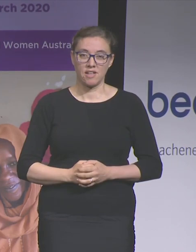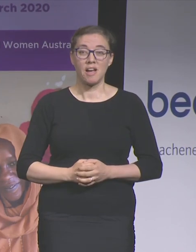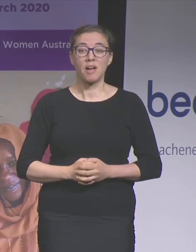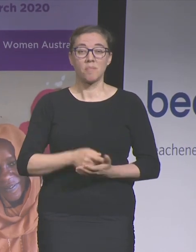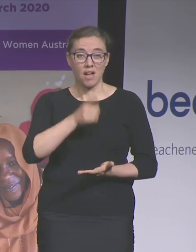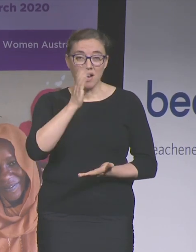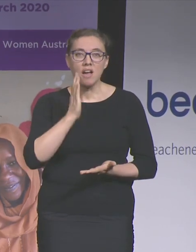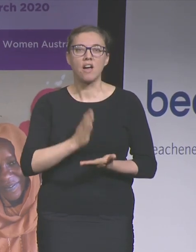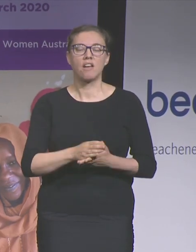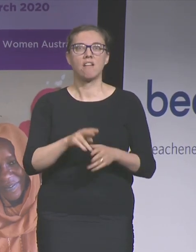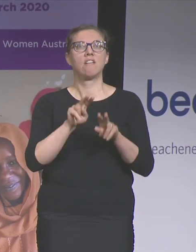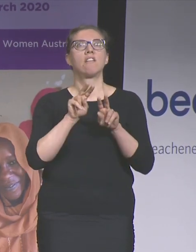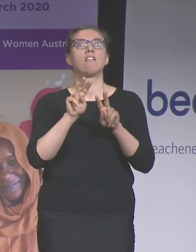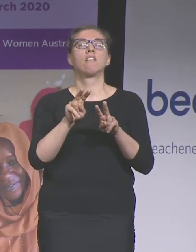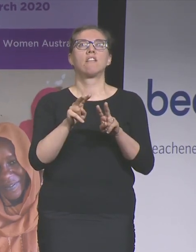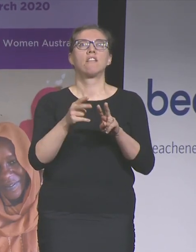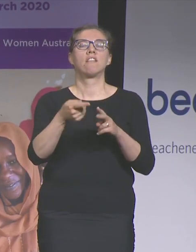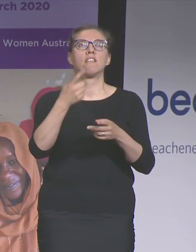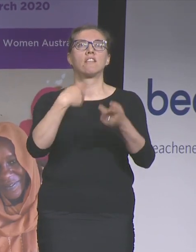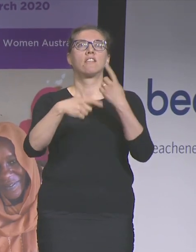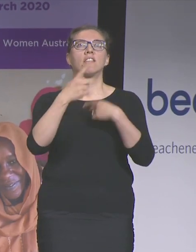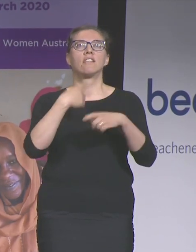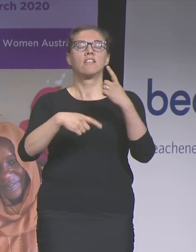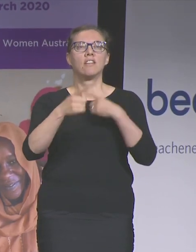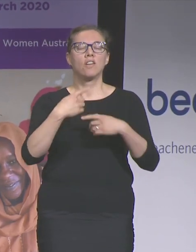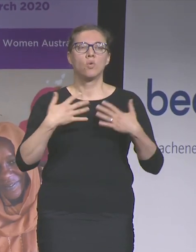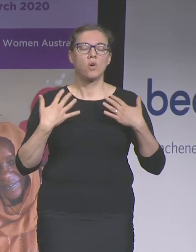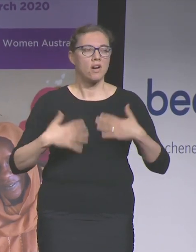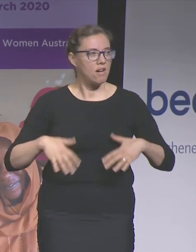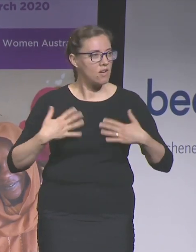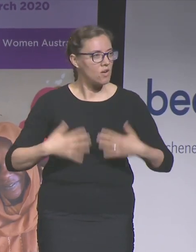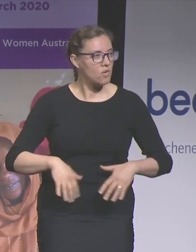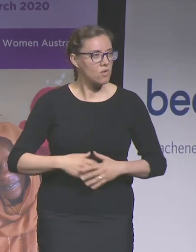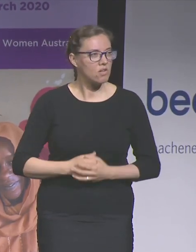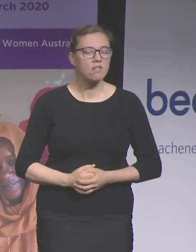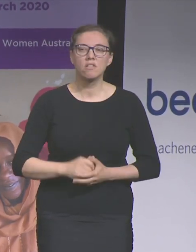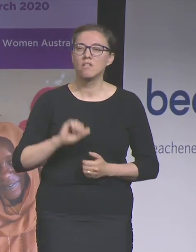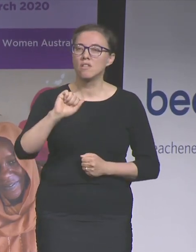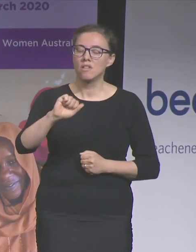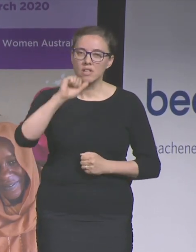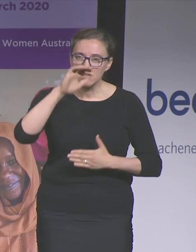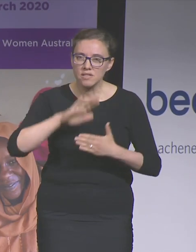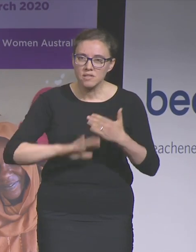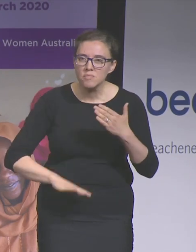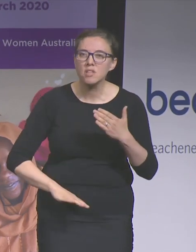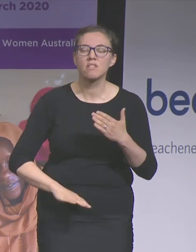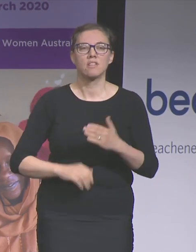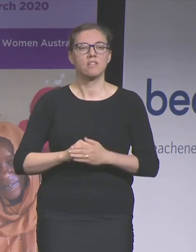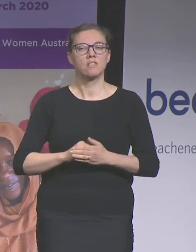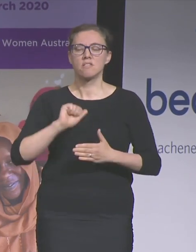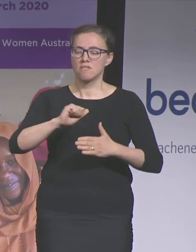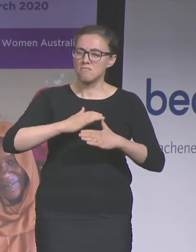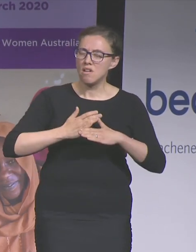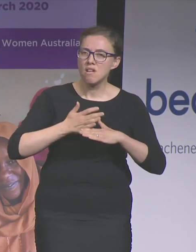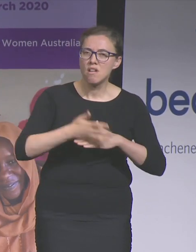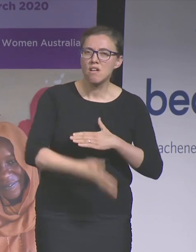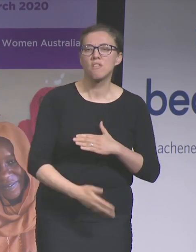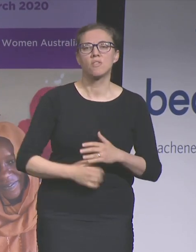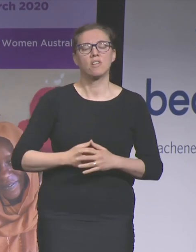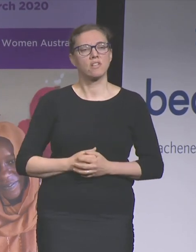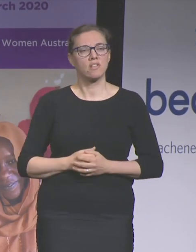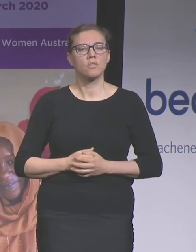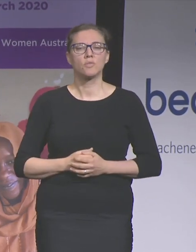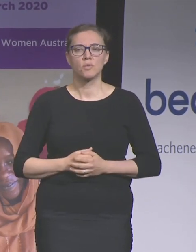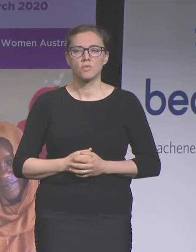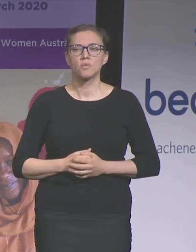here this morning and to tell us about what she has been through and all of the work that she has done. And I